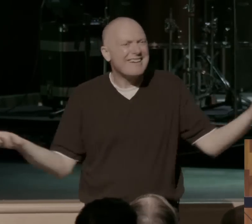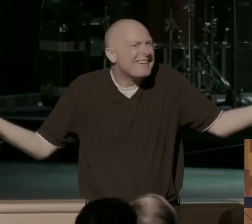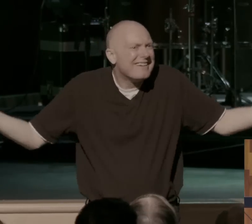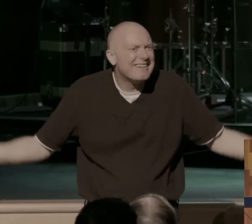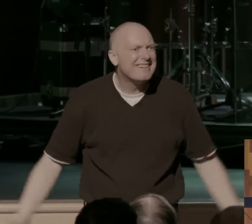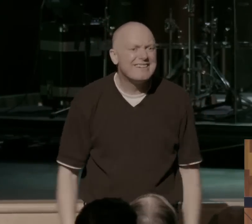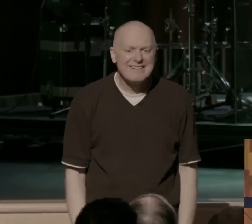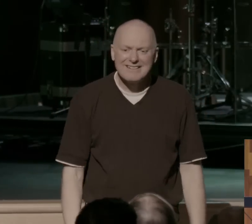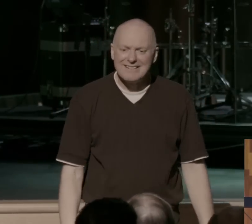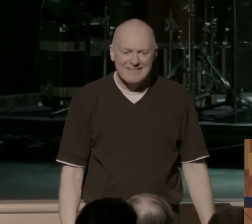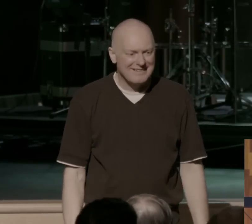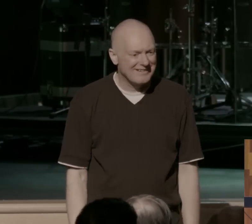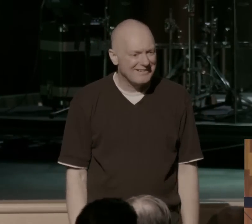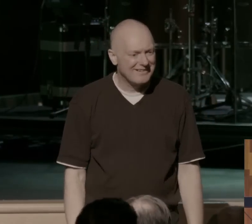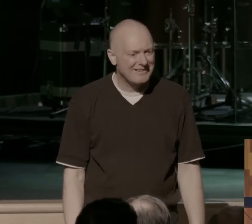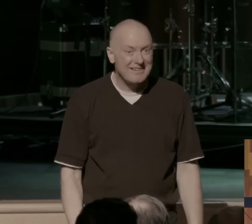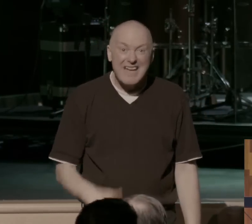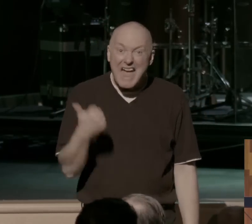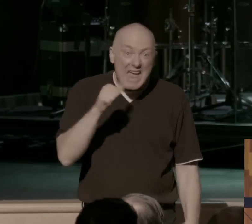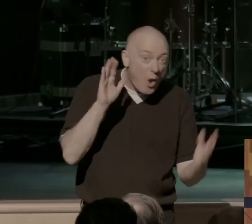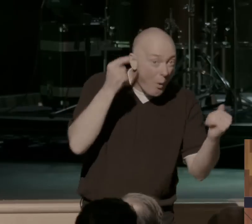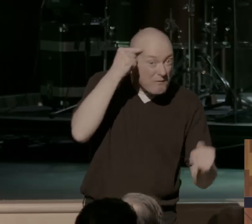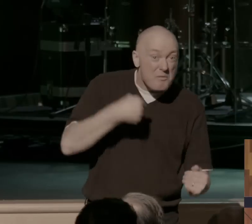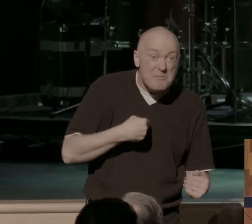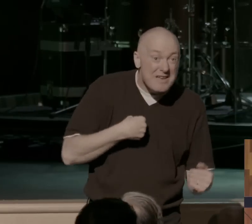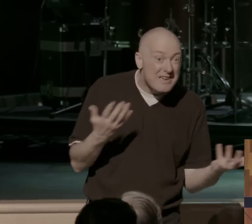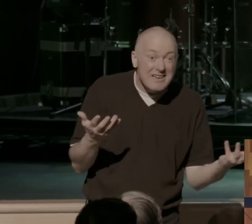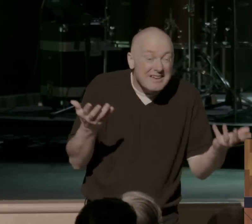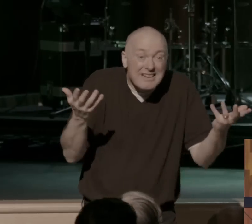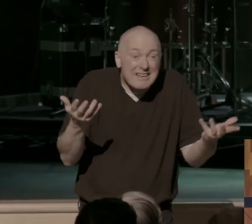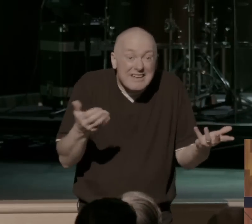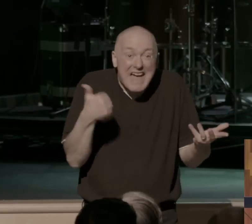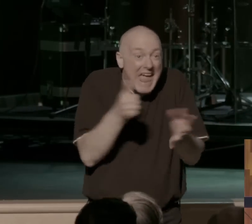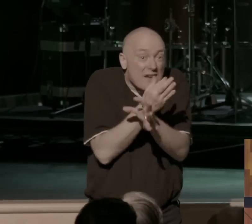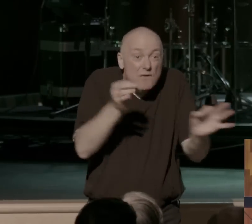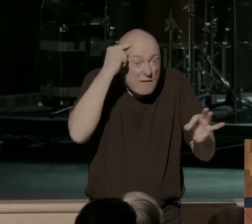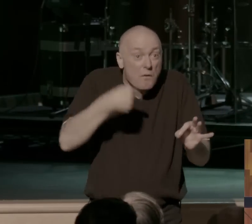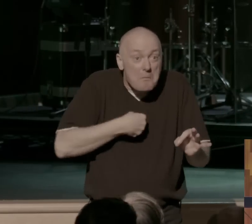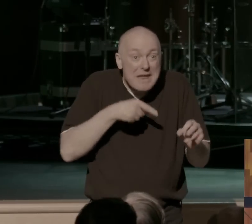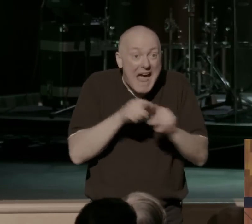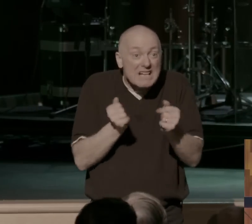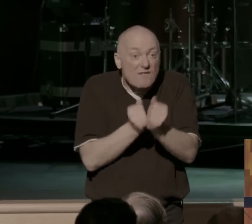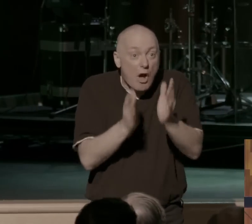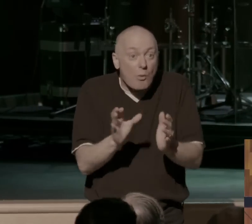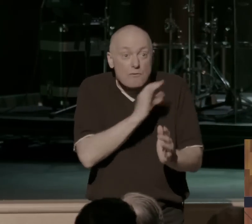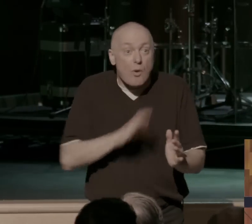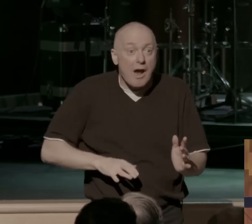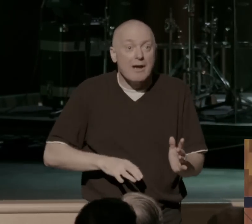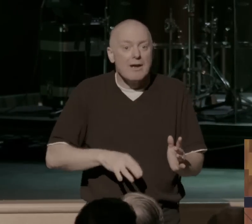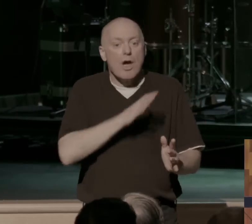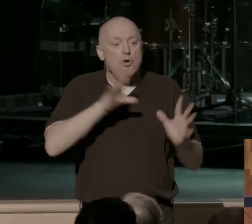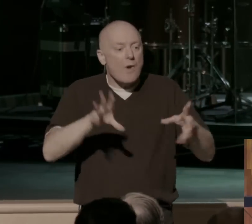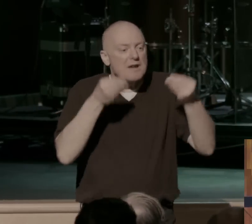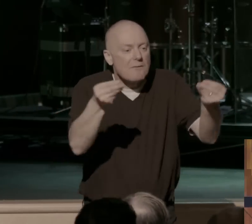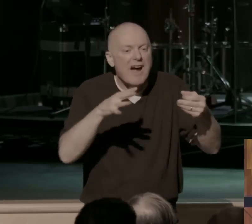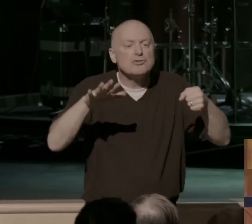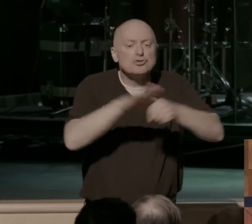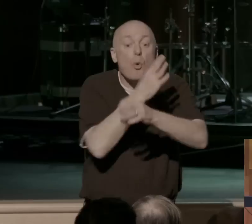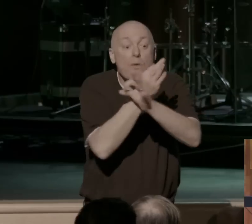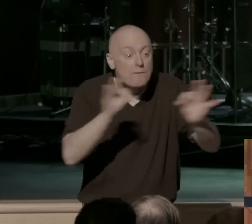Like, is there any hope for me? Is there really any freedom for me as a follower of Christ? Listen, Christ provides total freedom. And here's the second point for